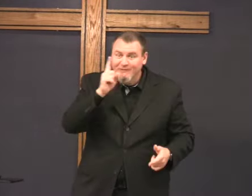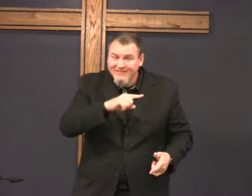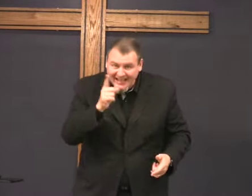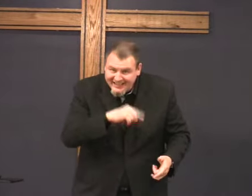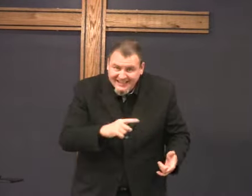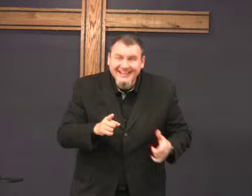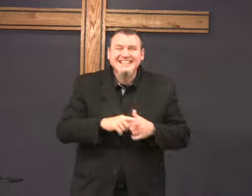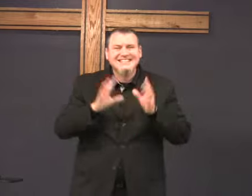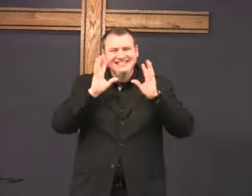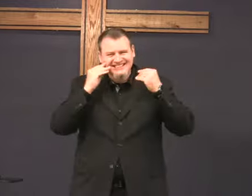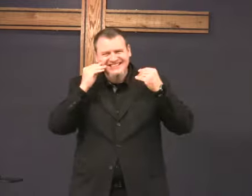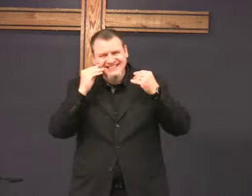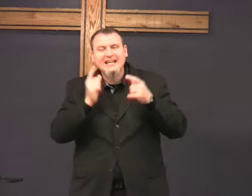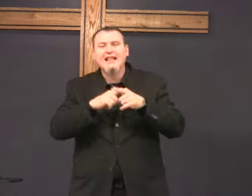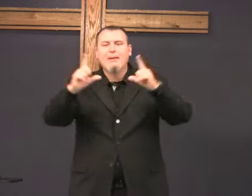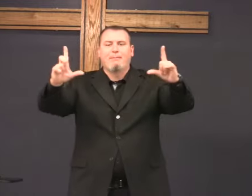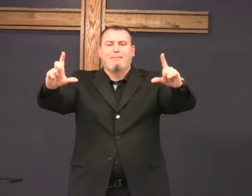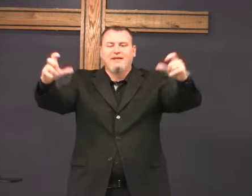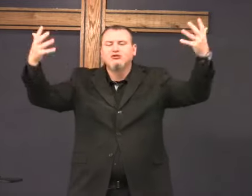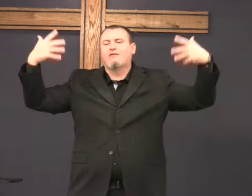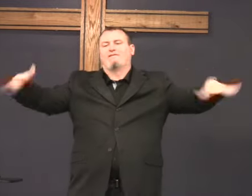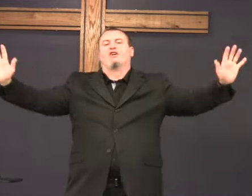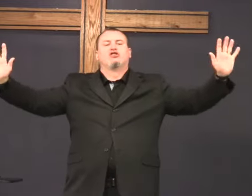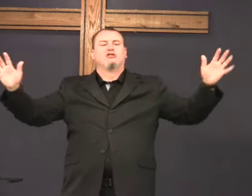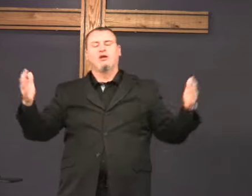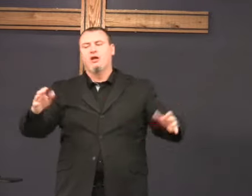then they have to fake the smile take the picture